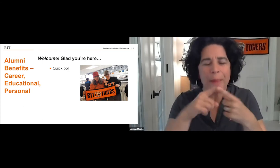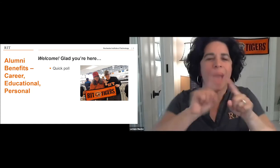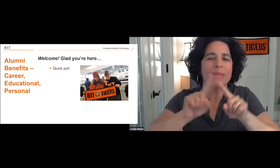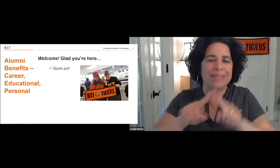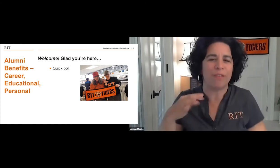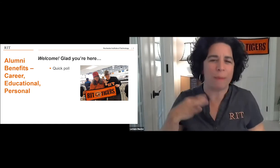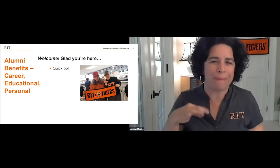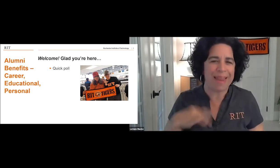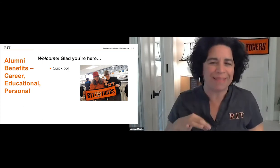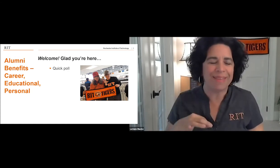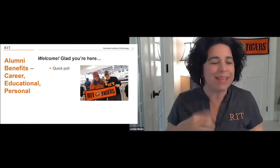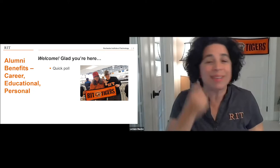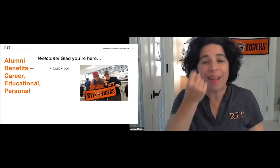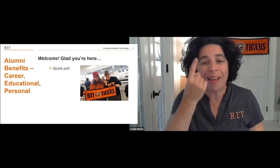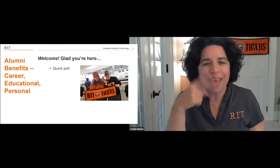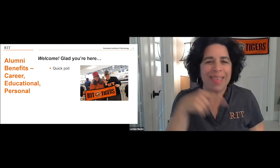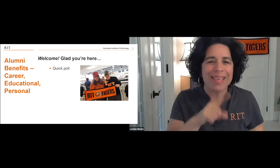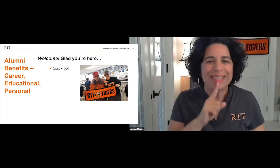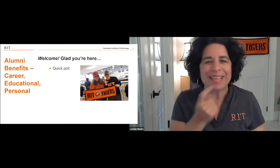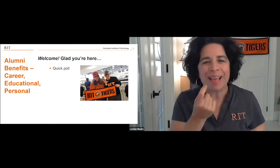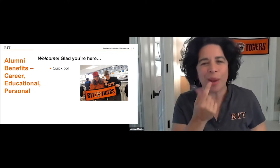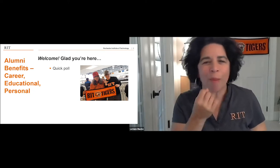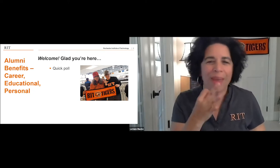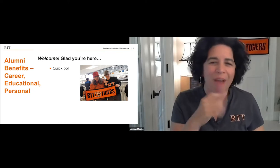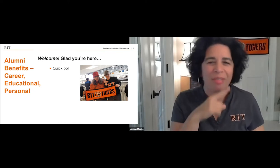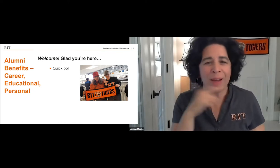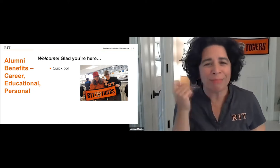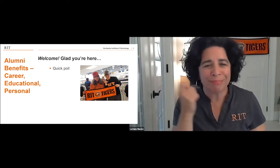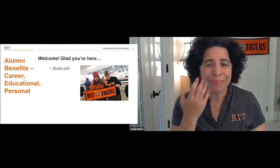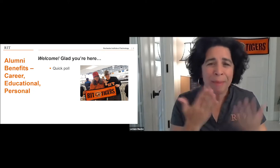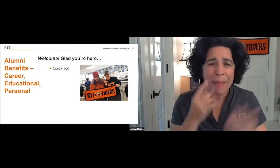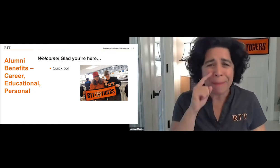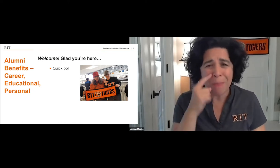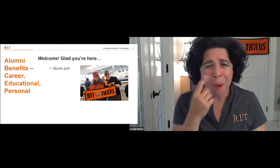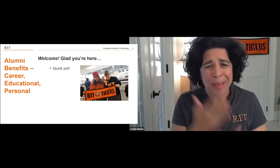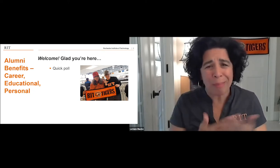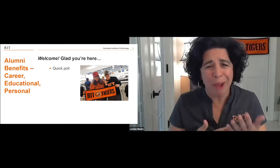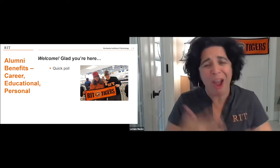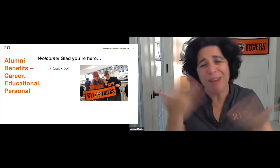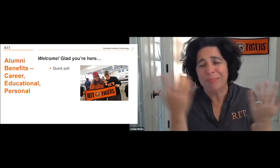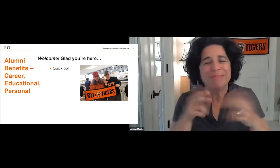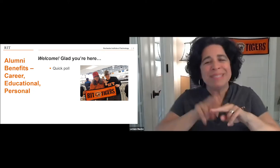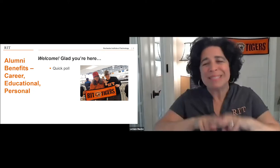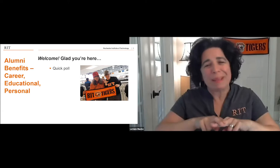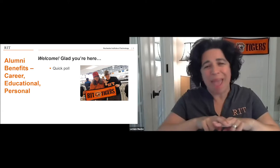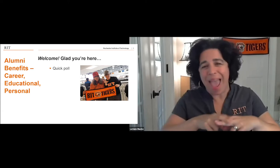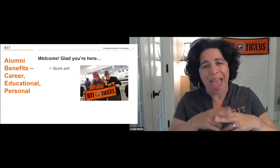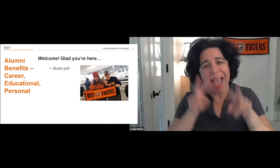I'm going to start talking a little bit about the different benefits now. Now this is a little bit of the dry part. It might be the boring